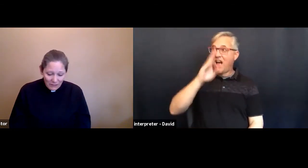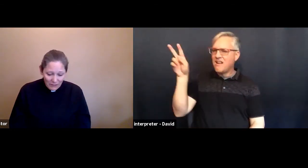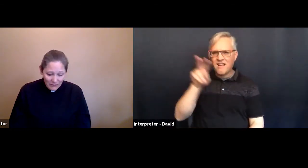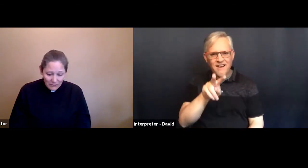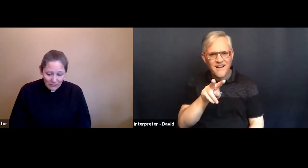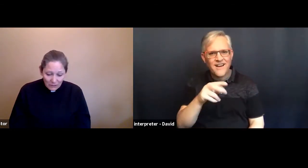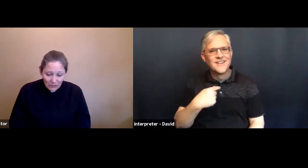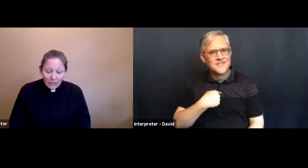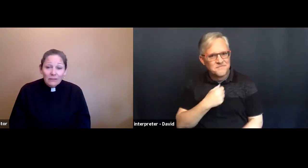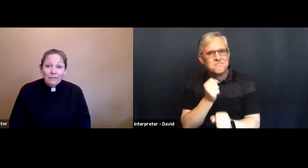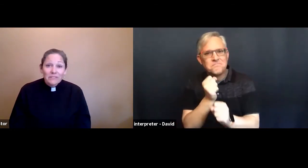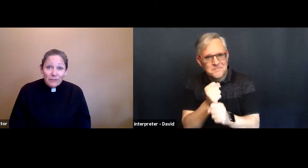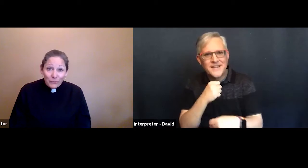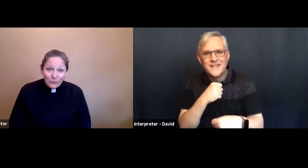God loves you